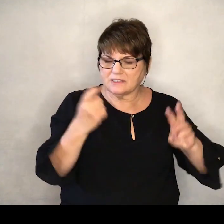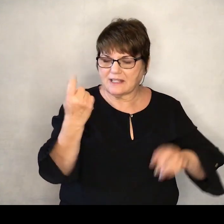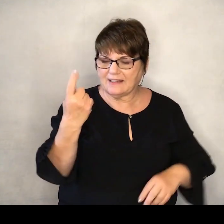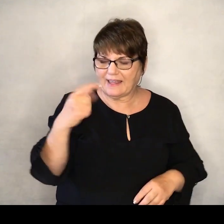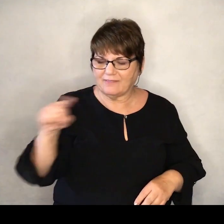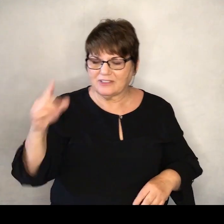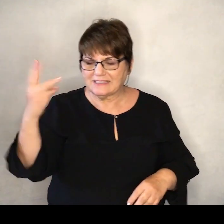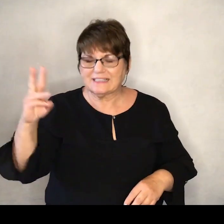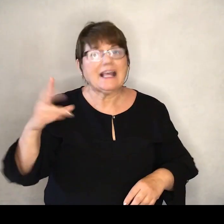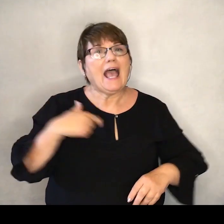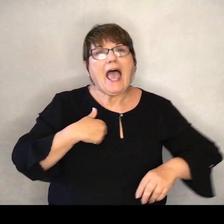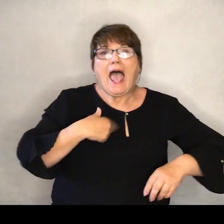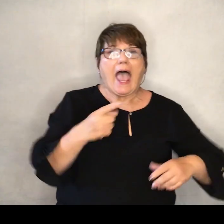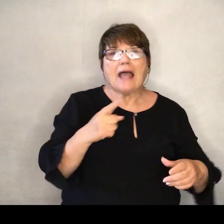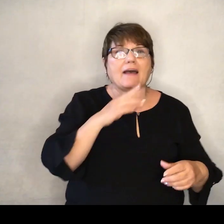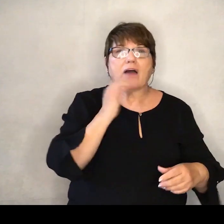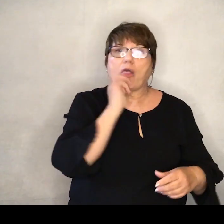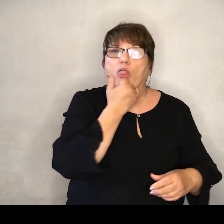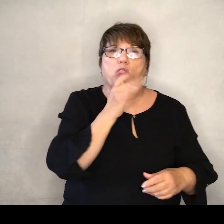too. And Donnie doesn't blame me.